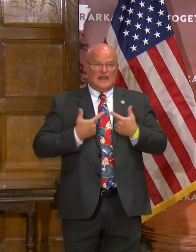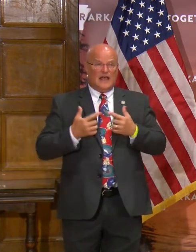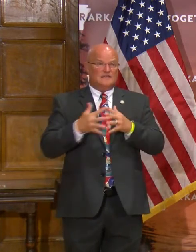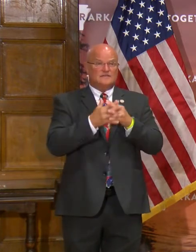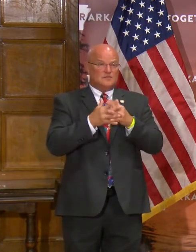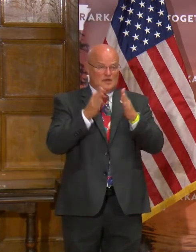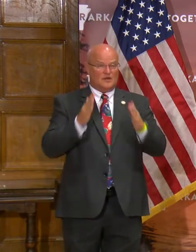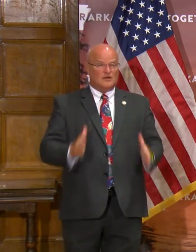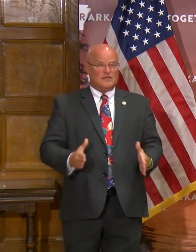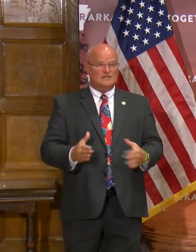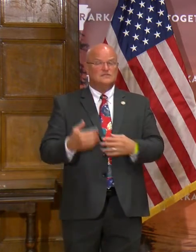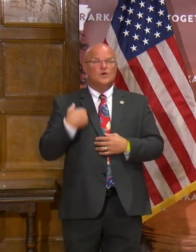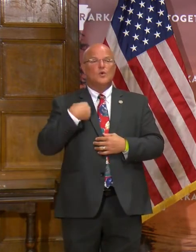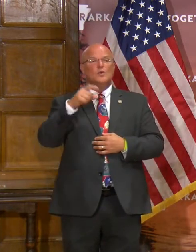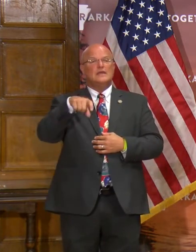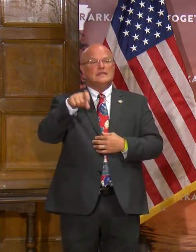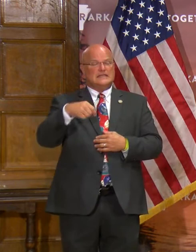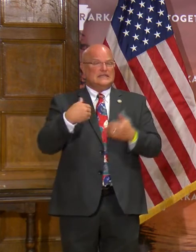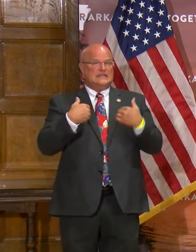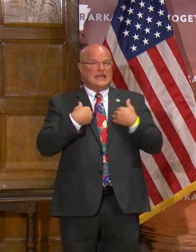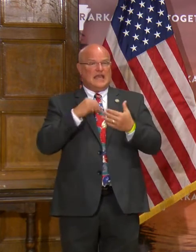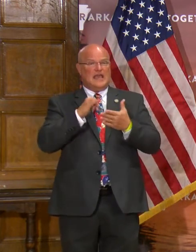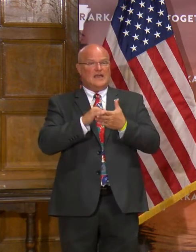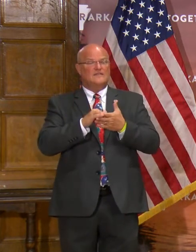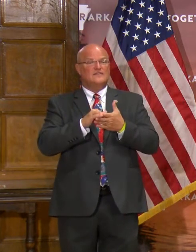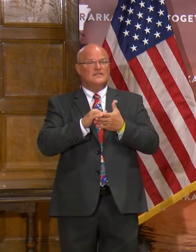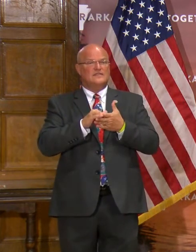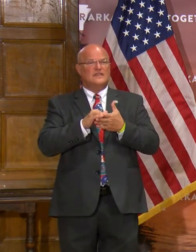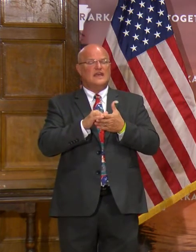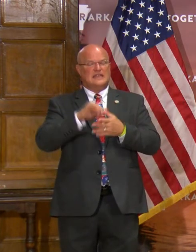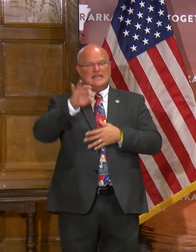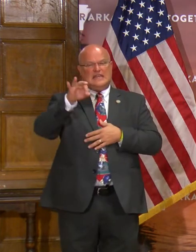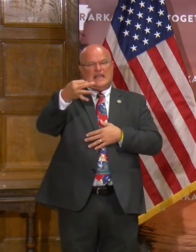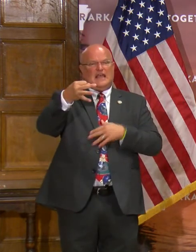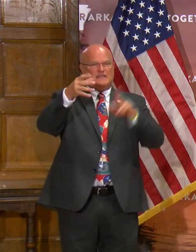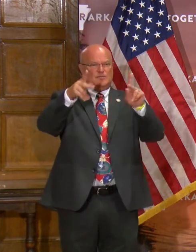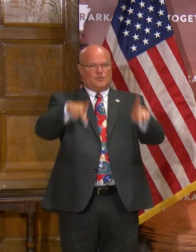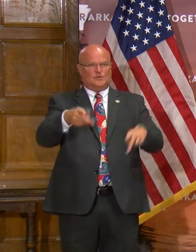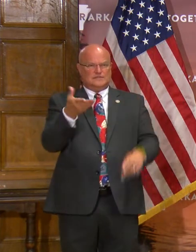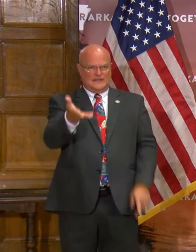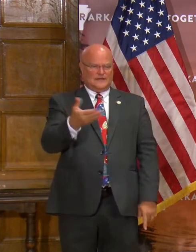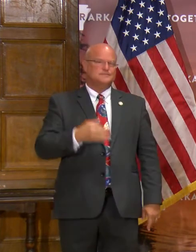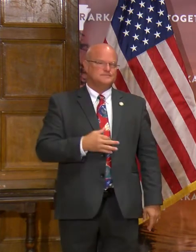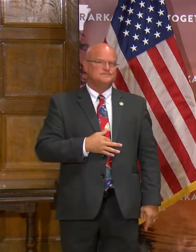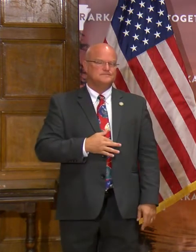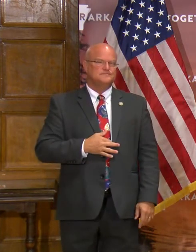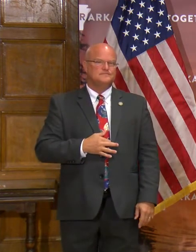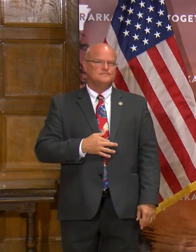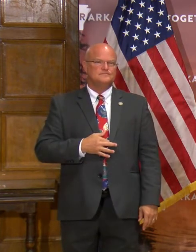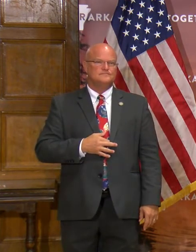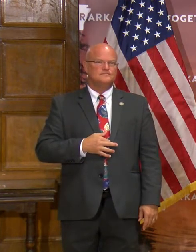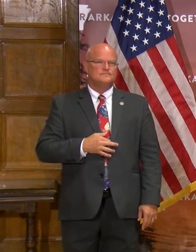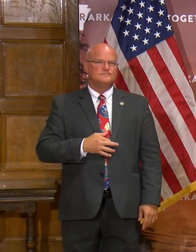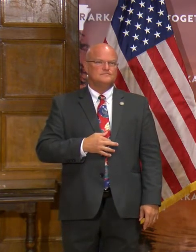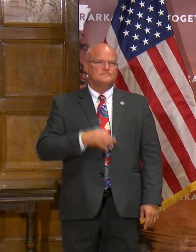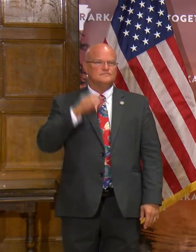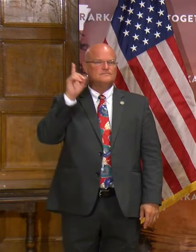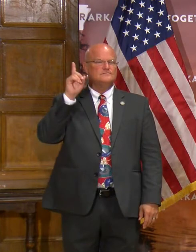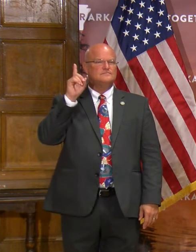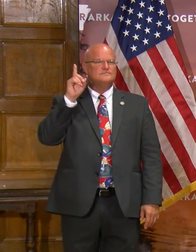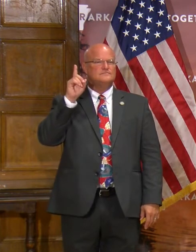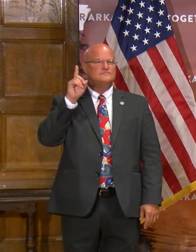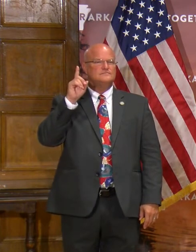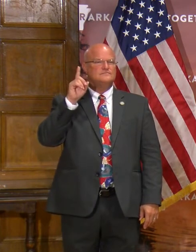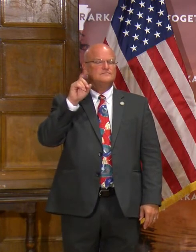Americans. And we need to have that ninth justice on the court. Hi, Governor. Mercedes